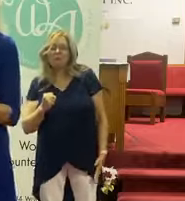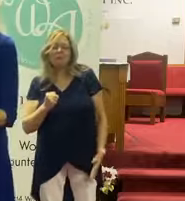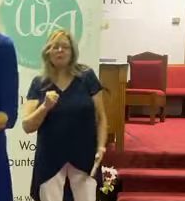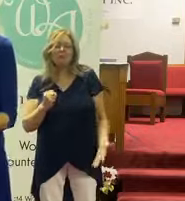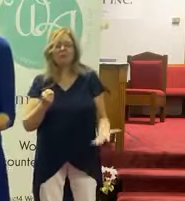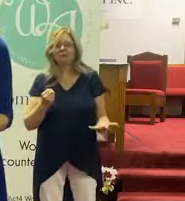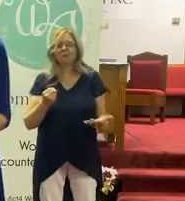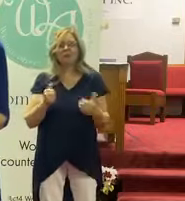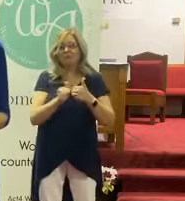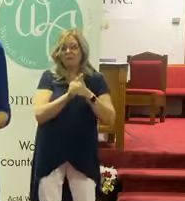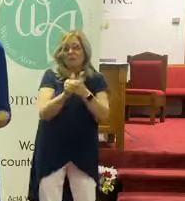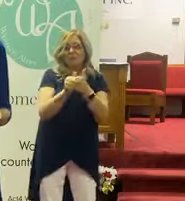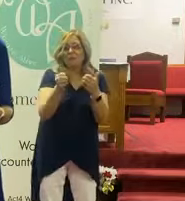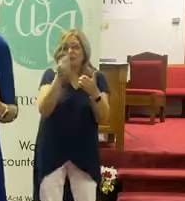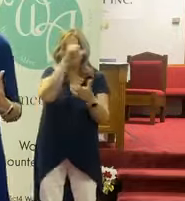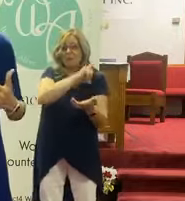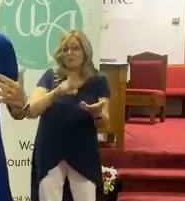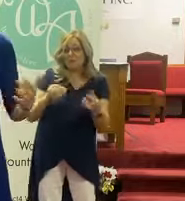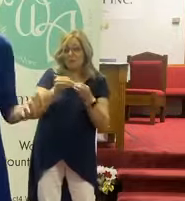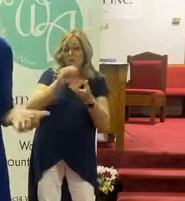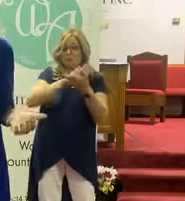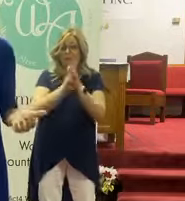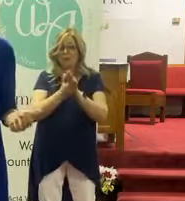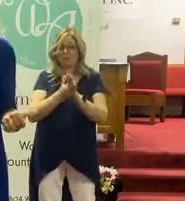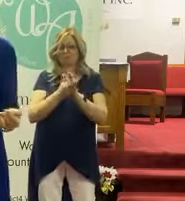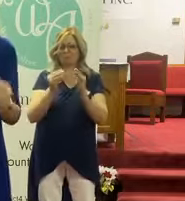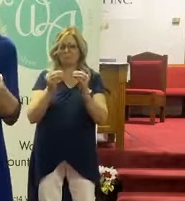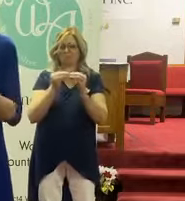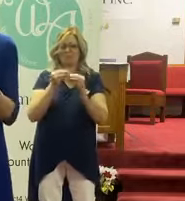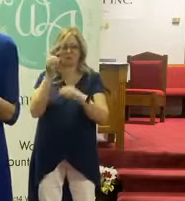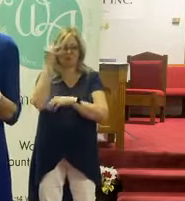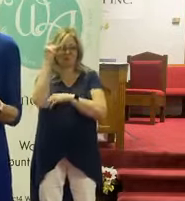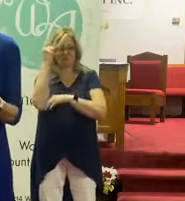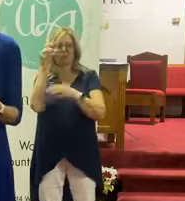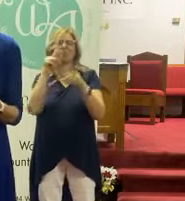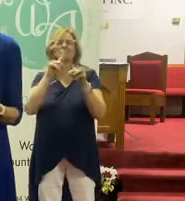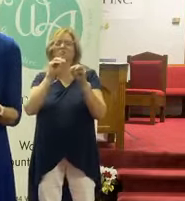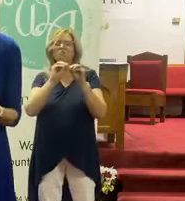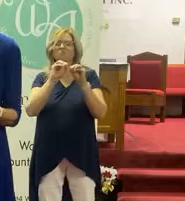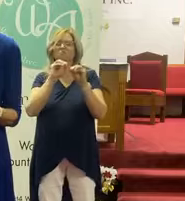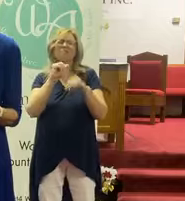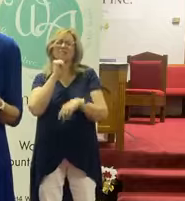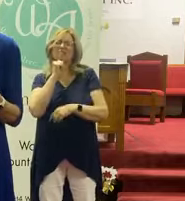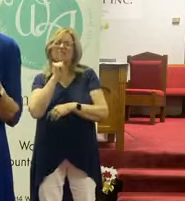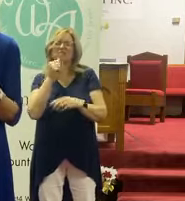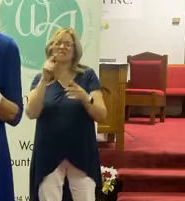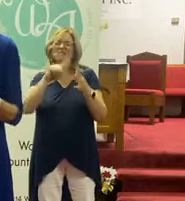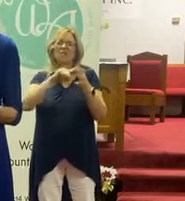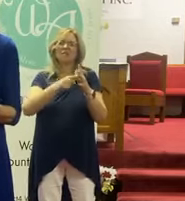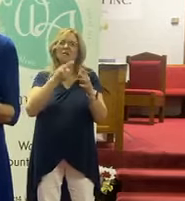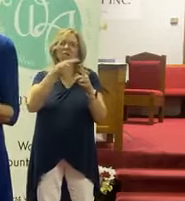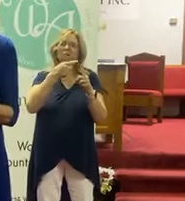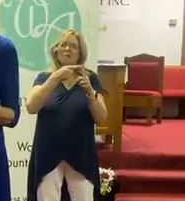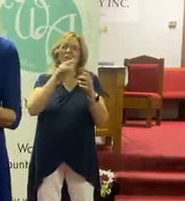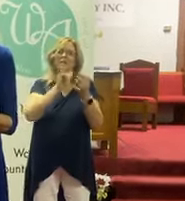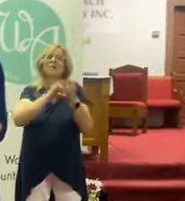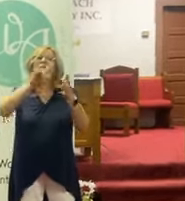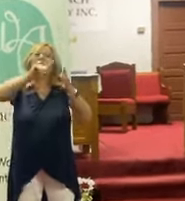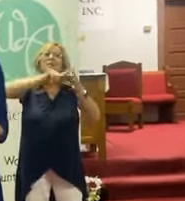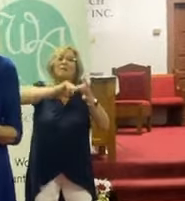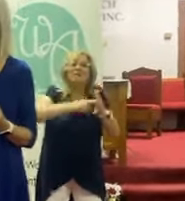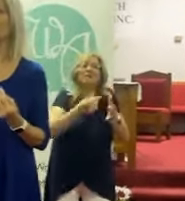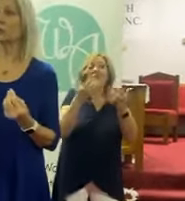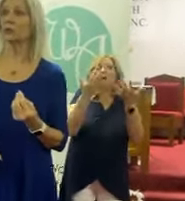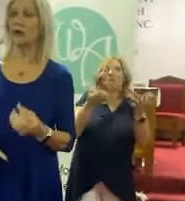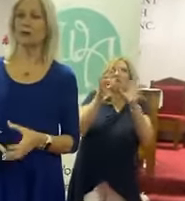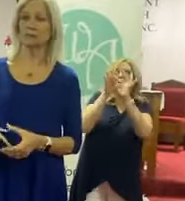we follow the Lord and become more mature. No, worship is the starting point. That is the very essence of our